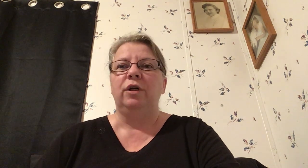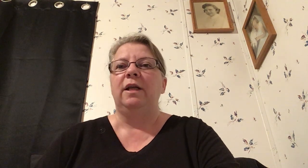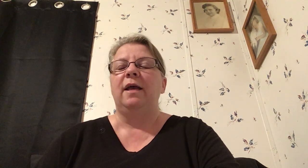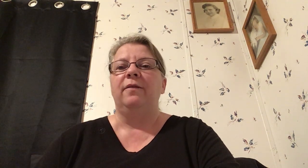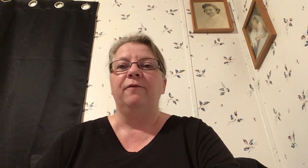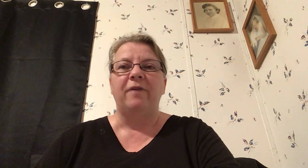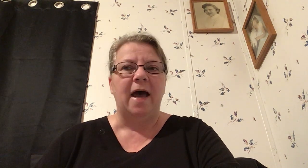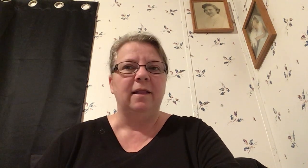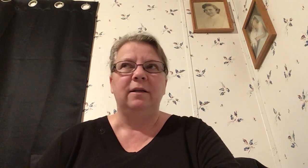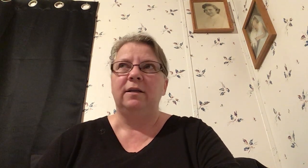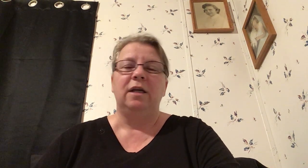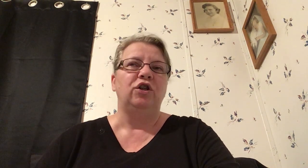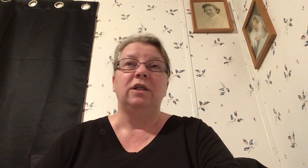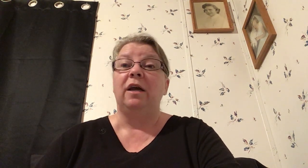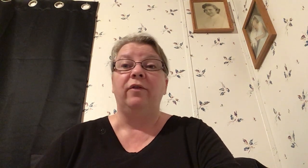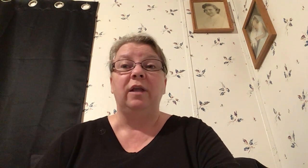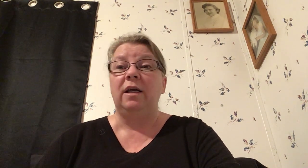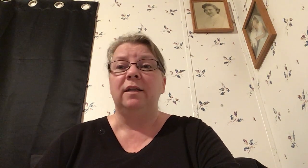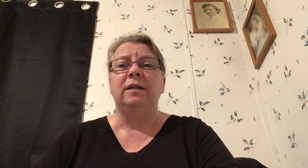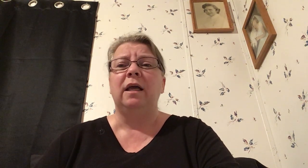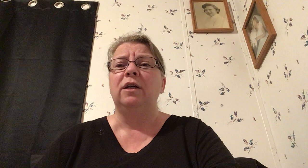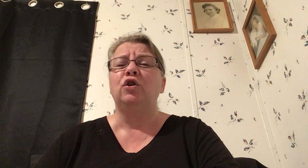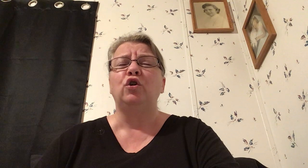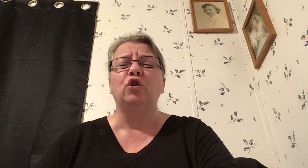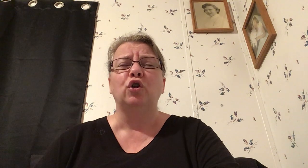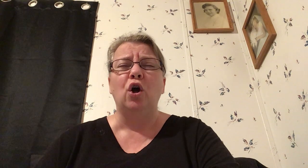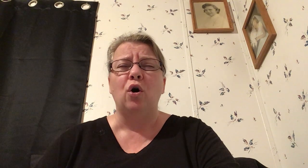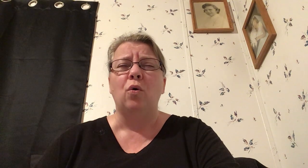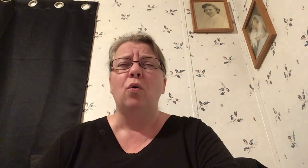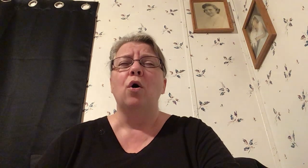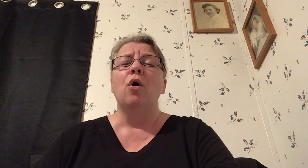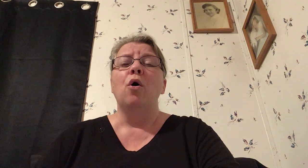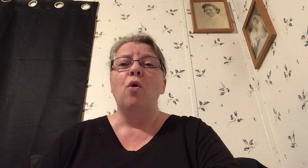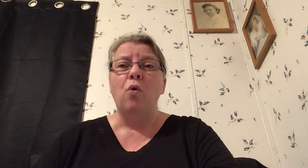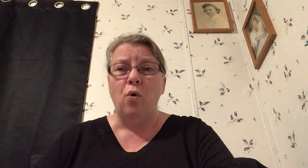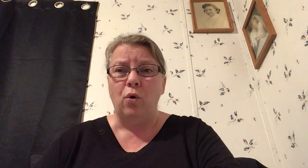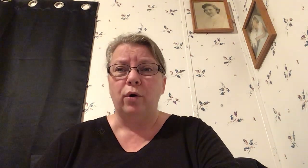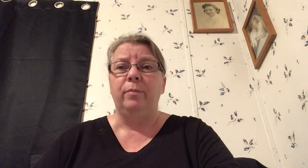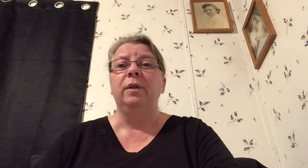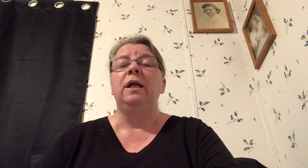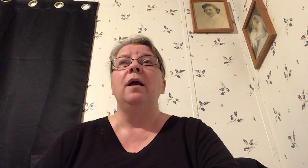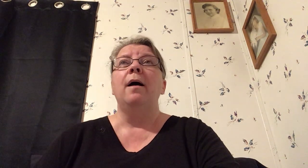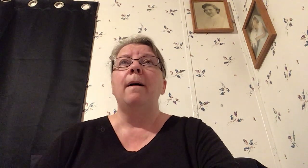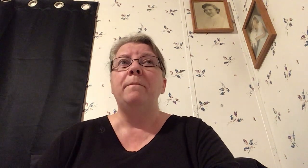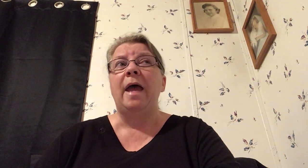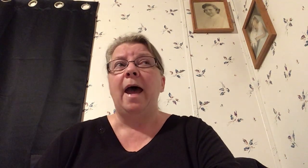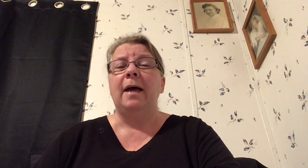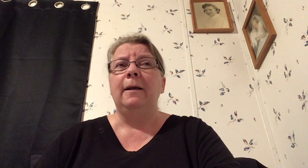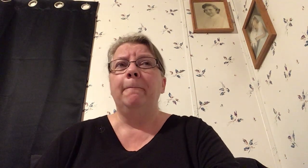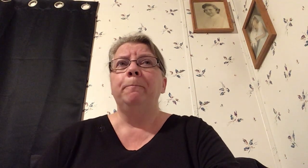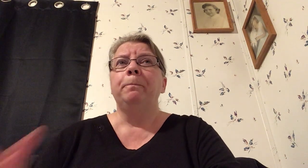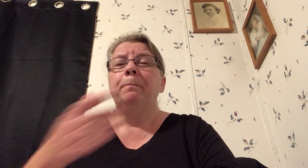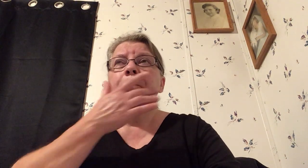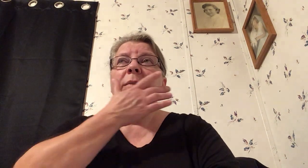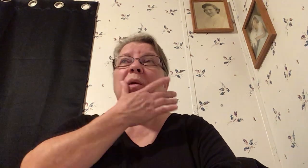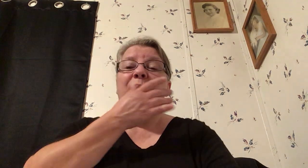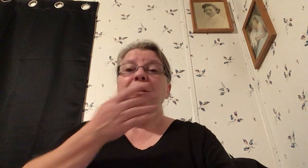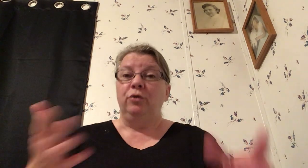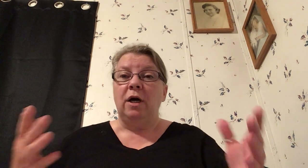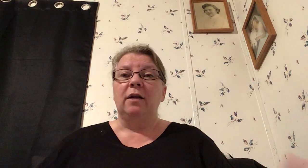and the violence and just everything is getting so horribly bad but you gotta